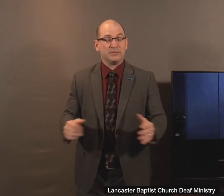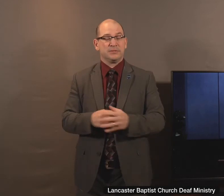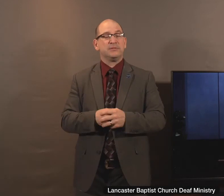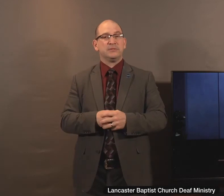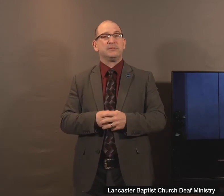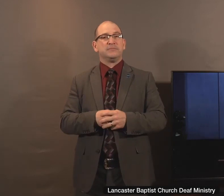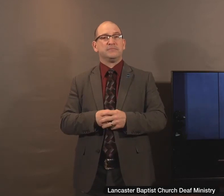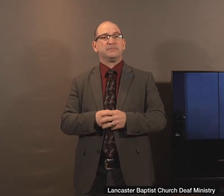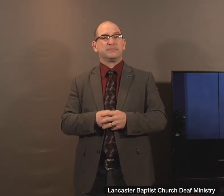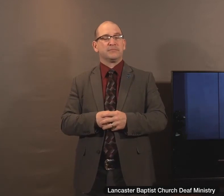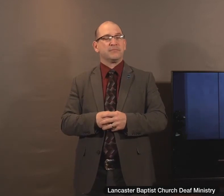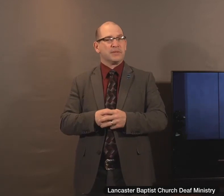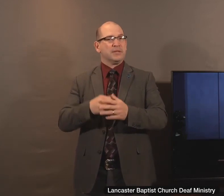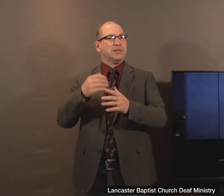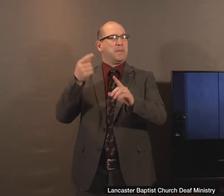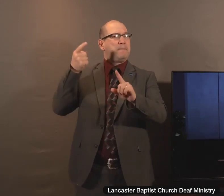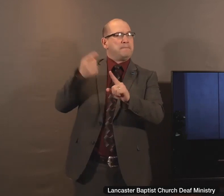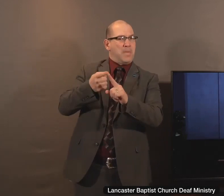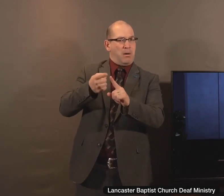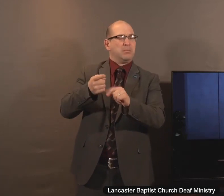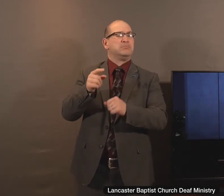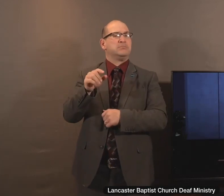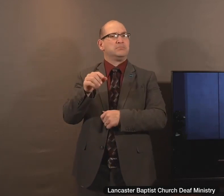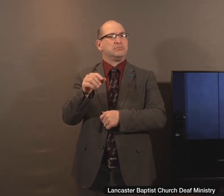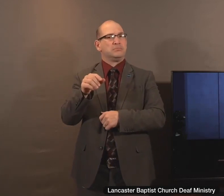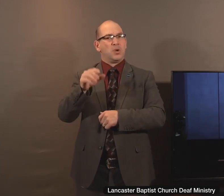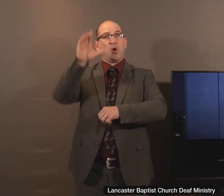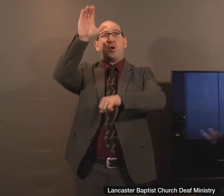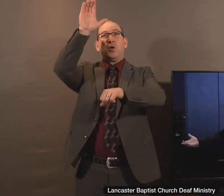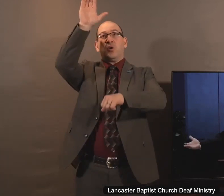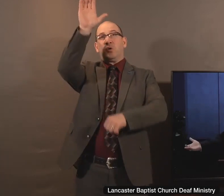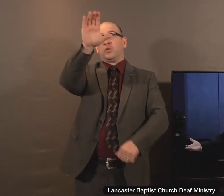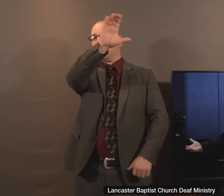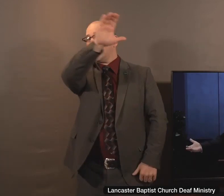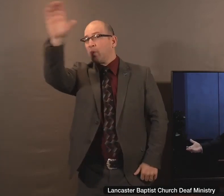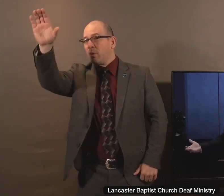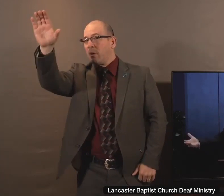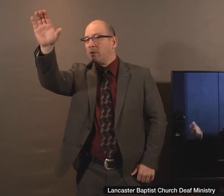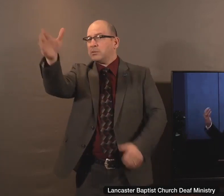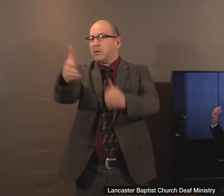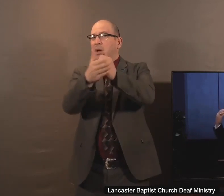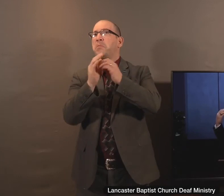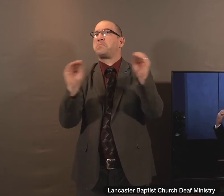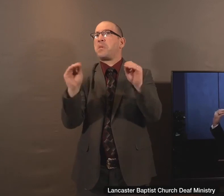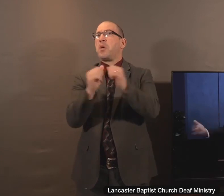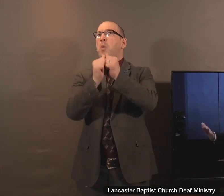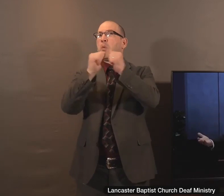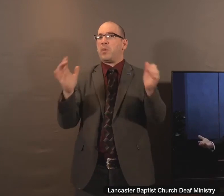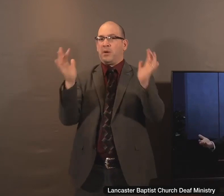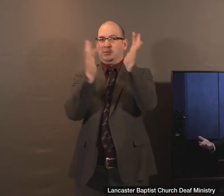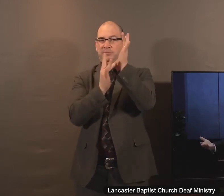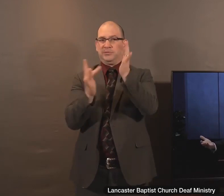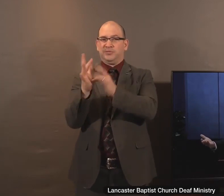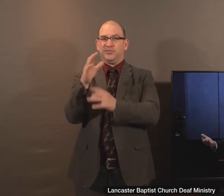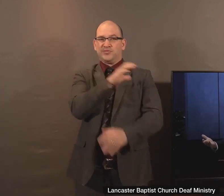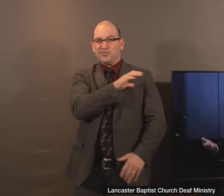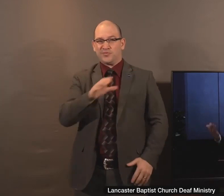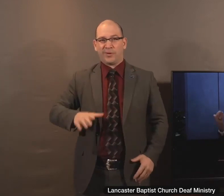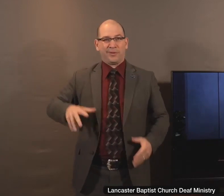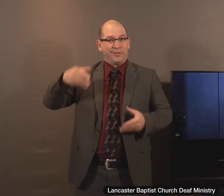we would say of ourselves what is said of this woman, that we are all sinners and that we all were running after sin until